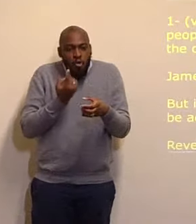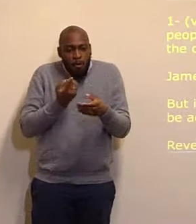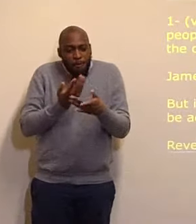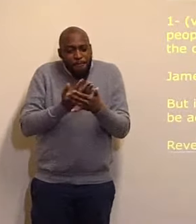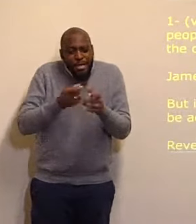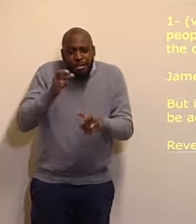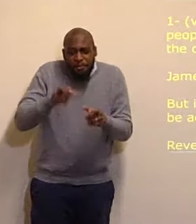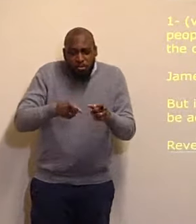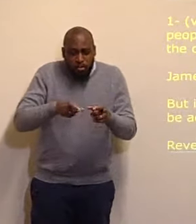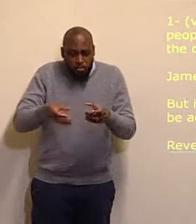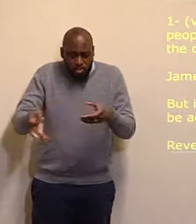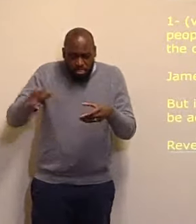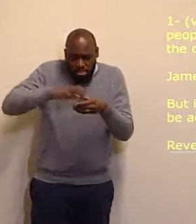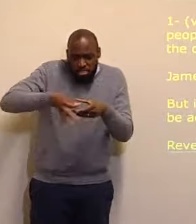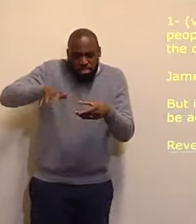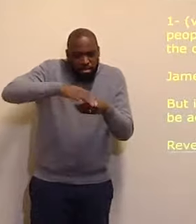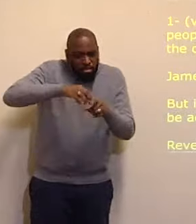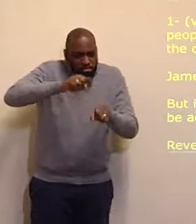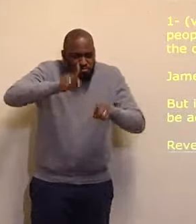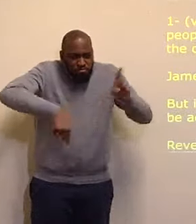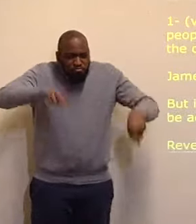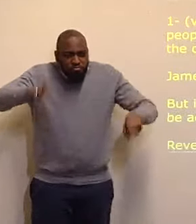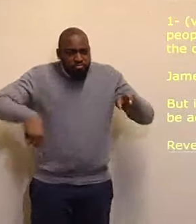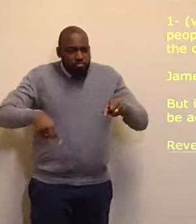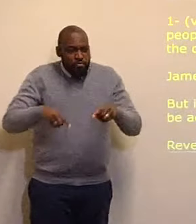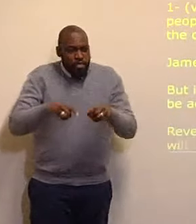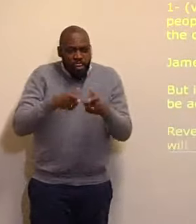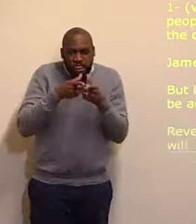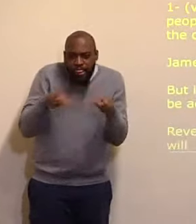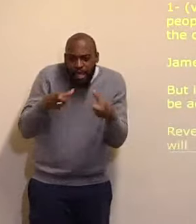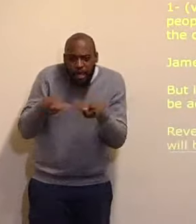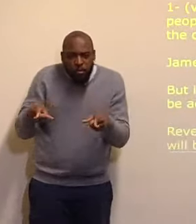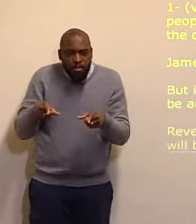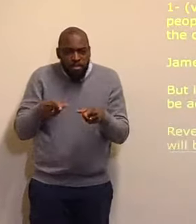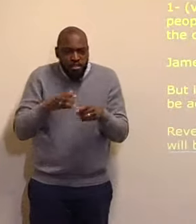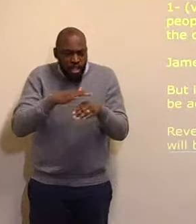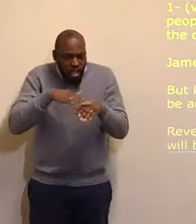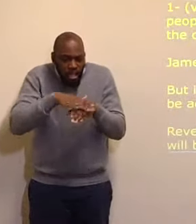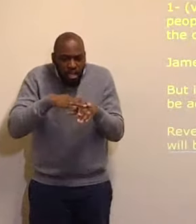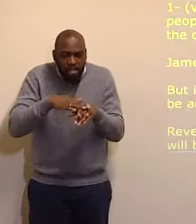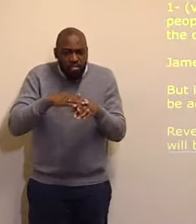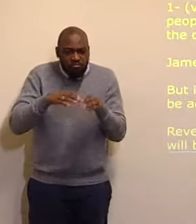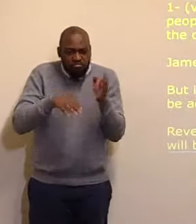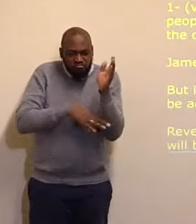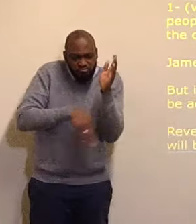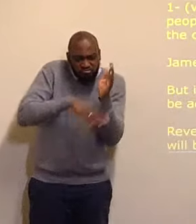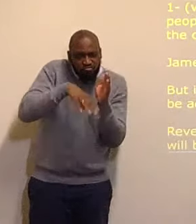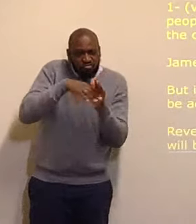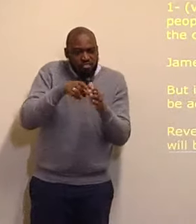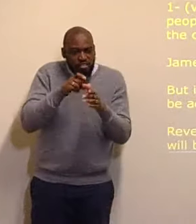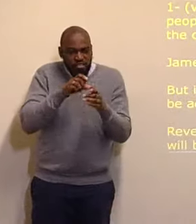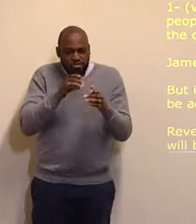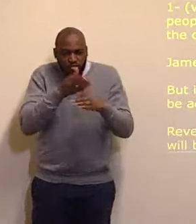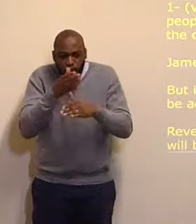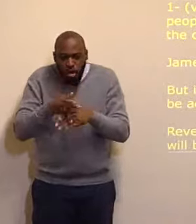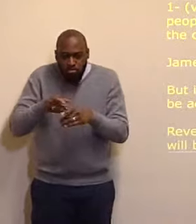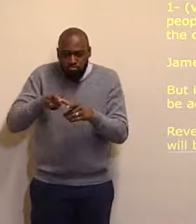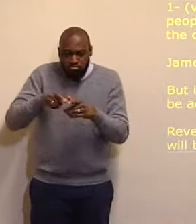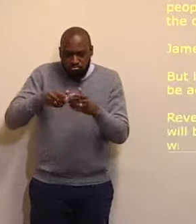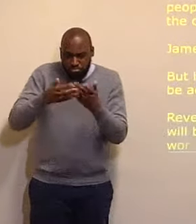all tongues, all people. Oh, that's the beauty, of the Christian faith, isn't it? It is, indeed.